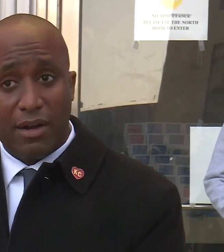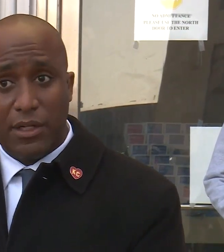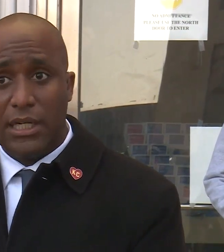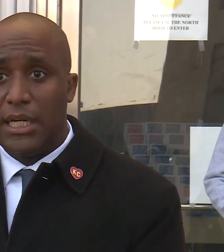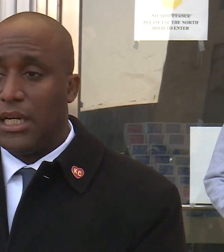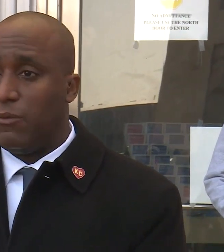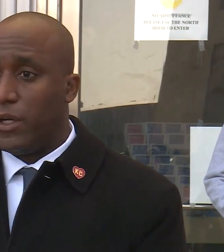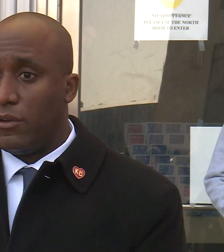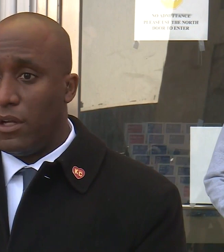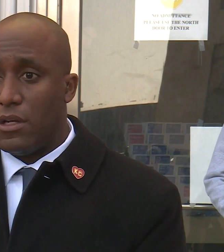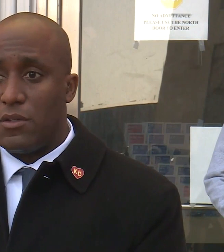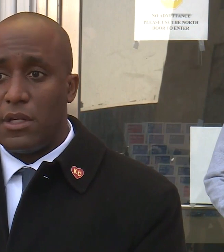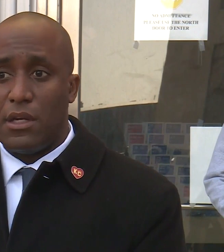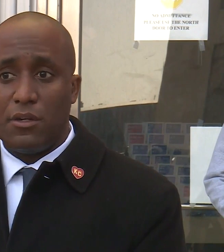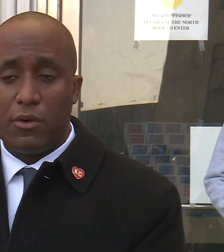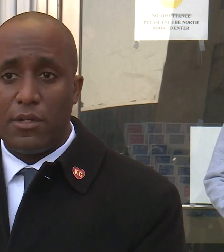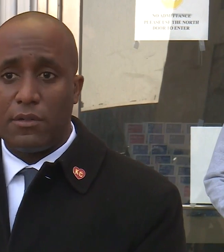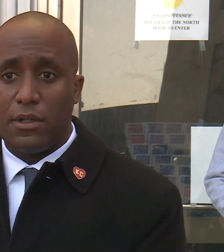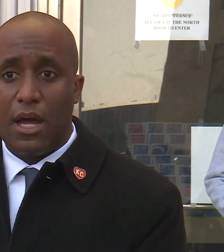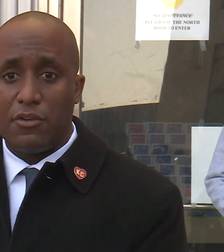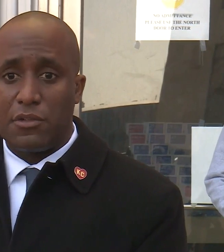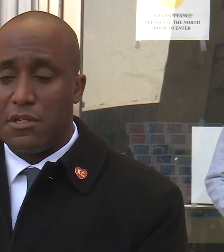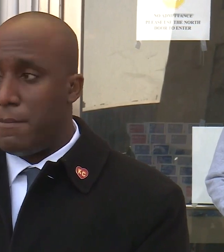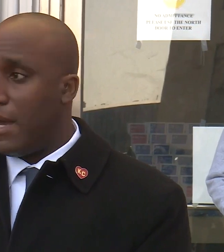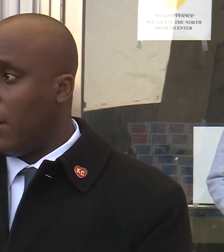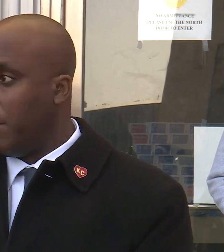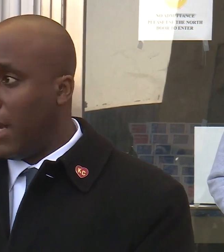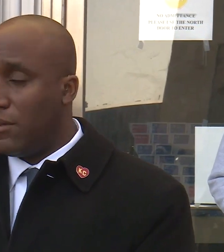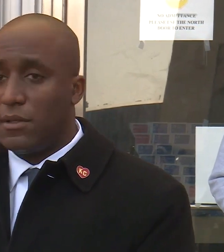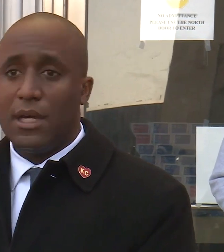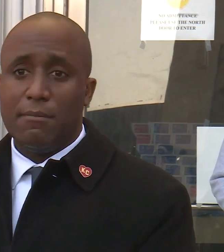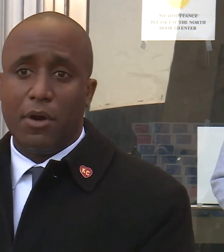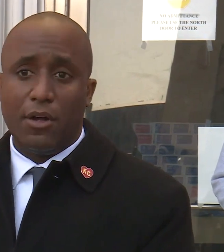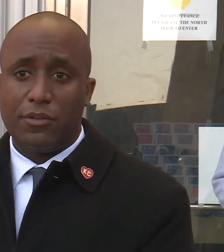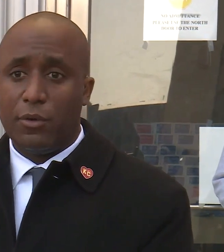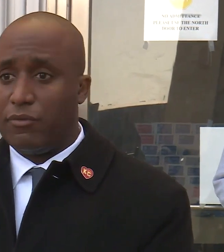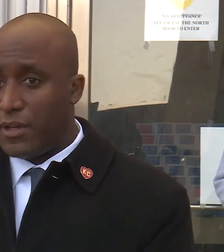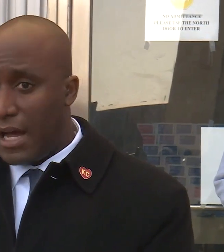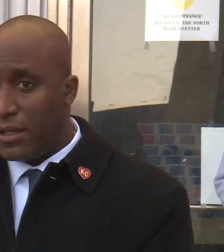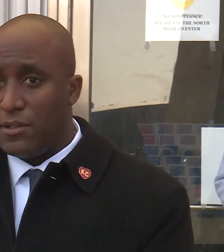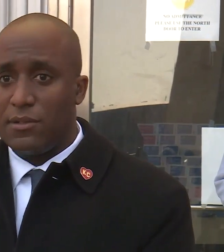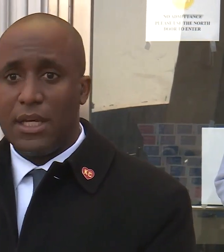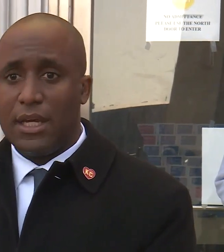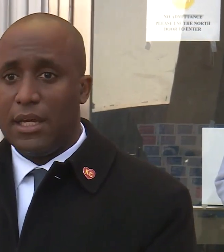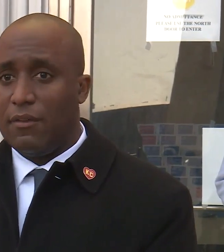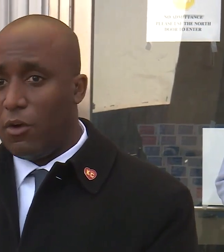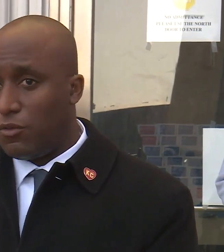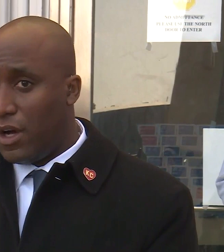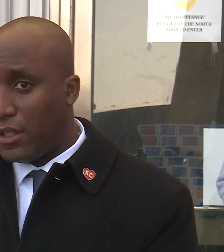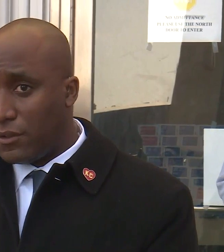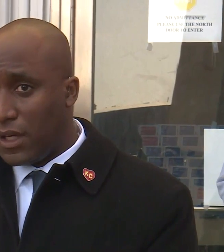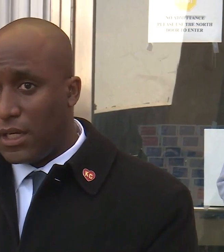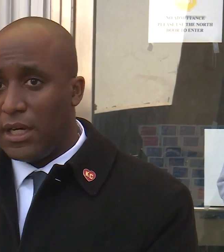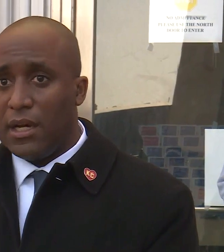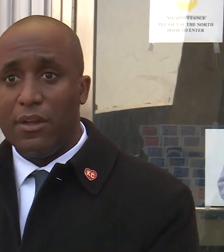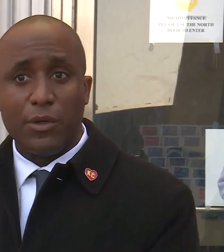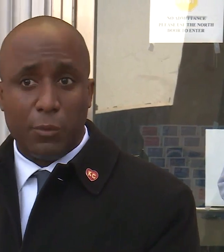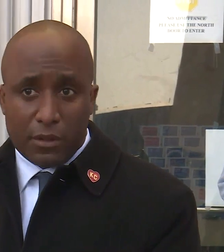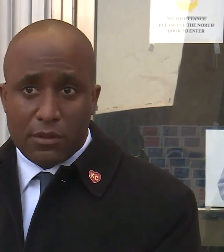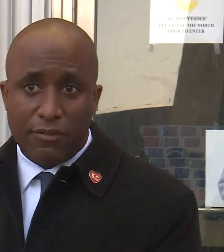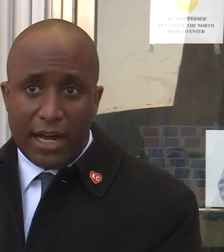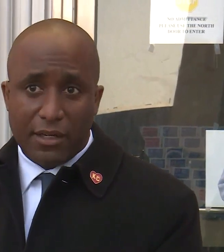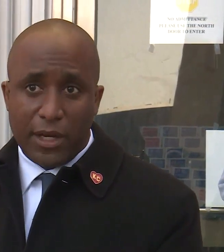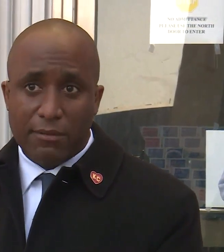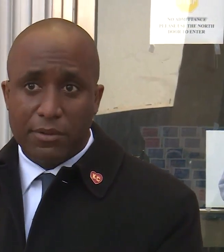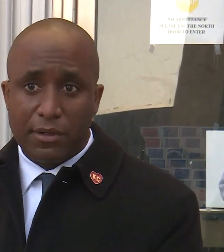order. However, if we continue to see an increase, not just in demand on beds, but also in fatalities and those falling sick, then